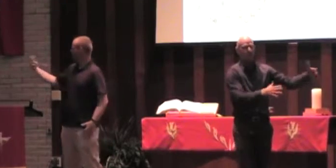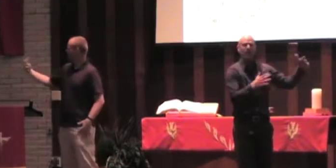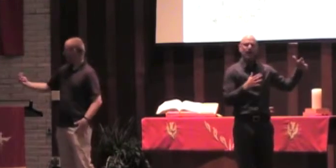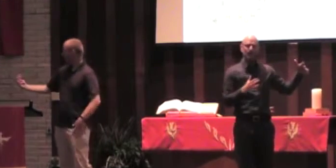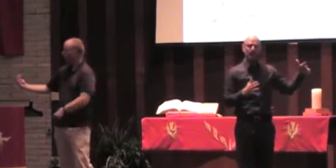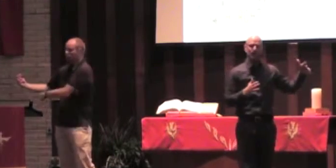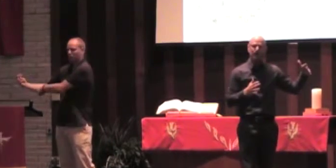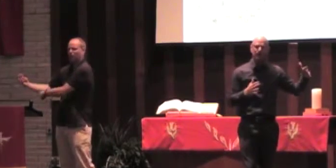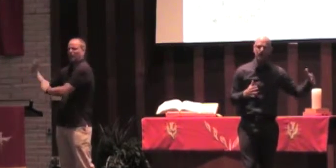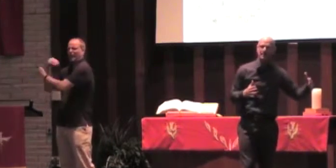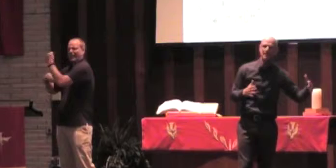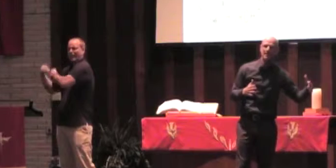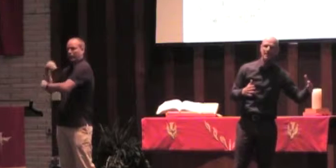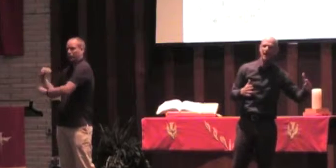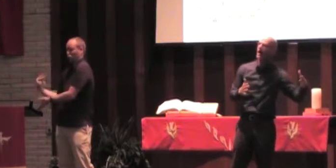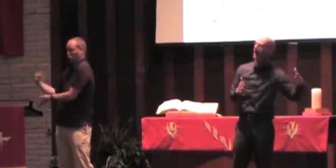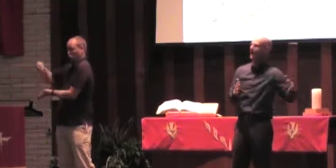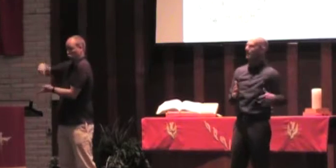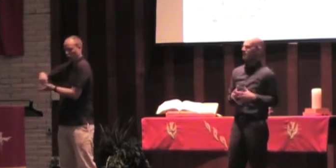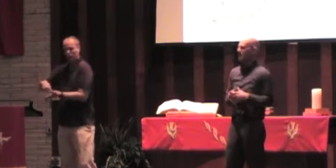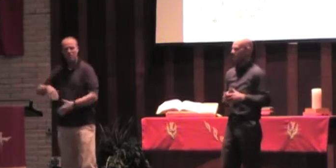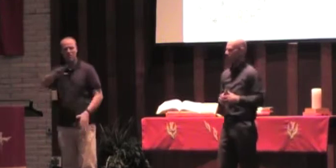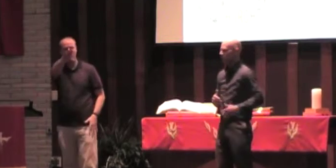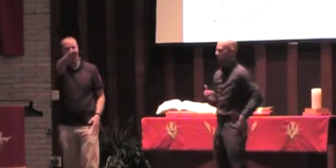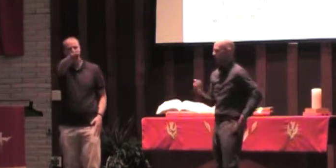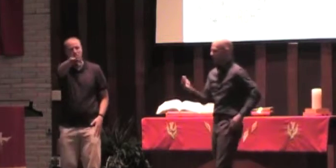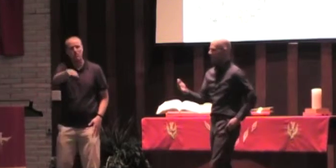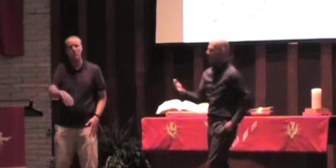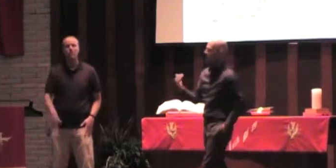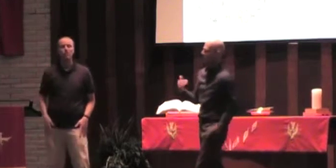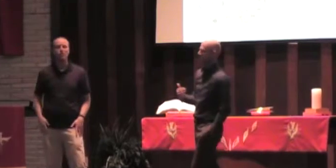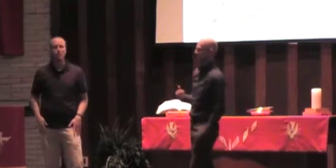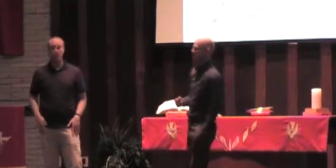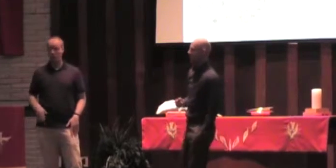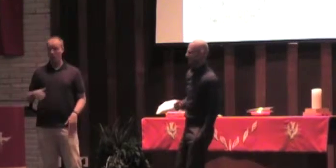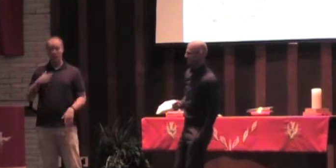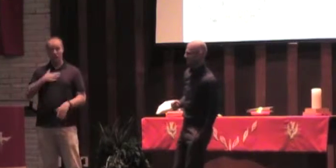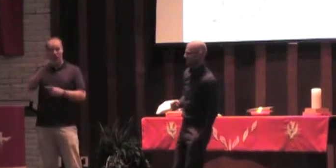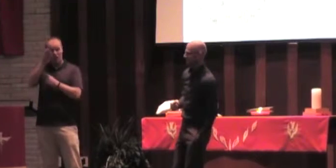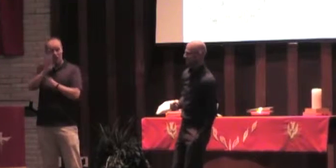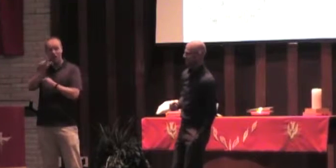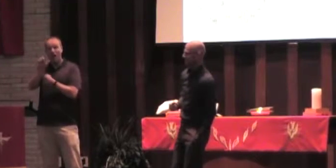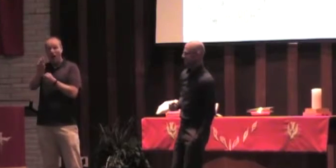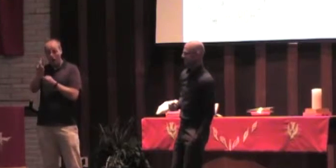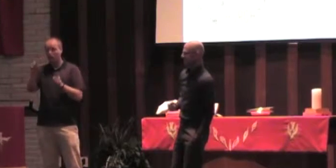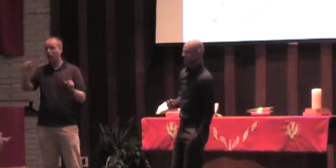altar stood up and said, I have a message for you from Pasquale.